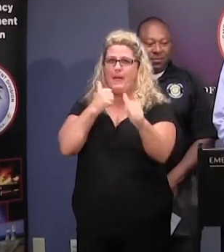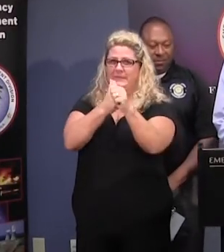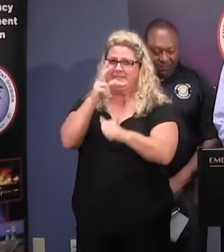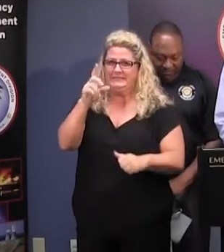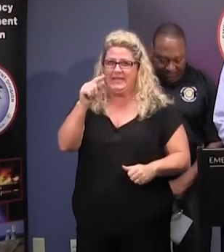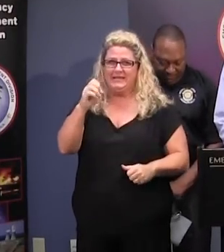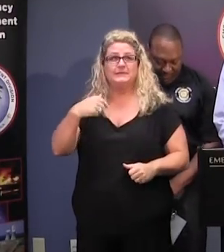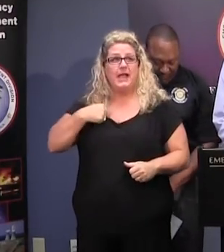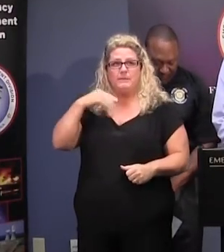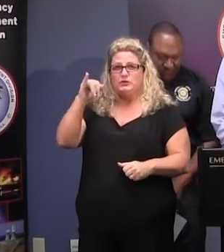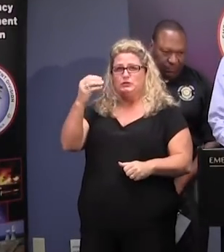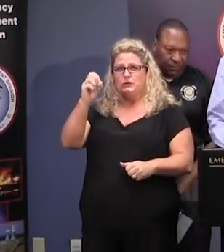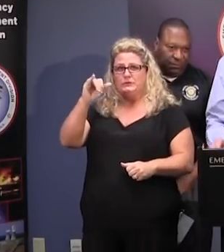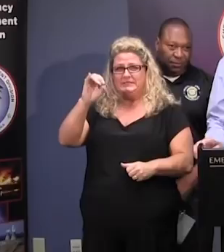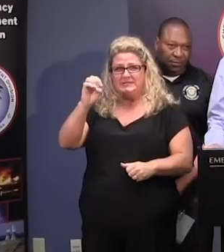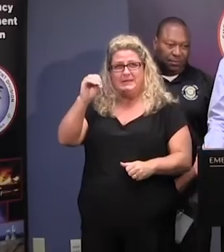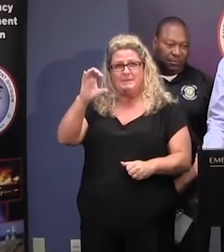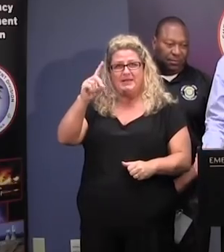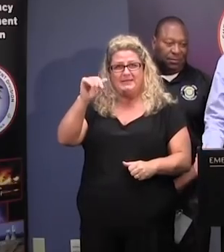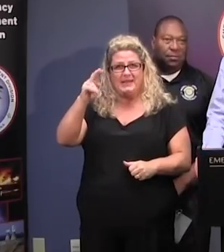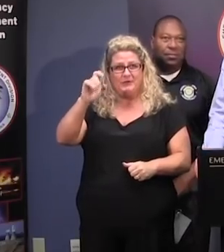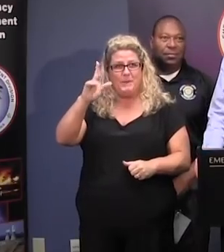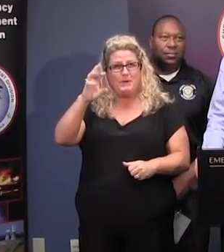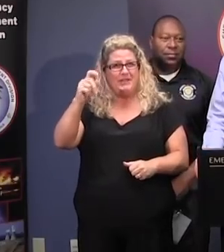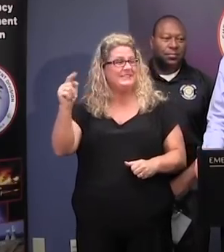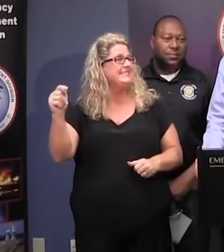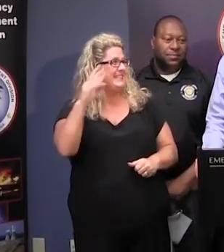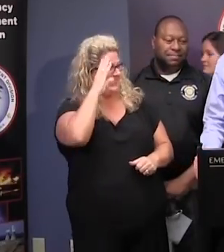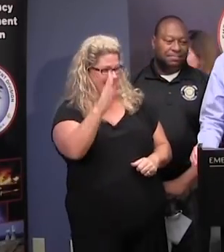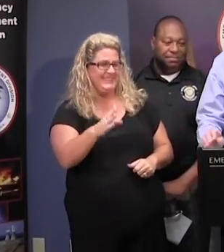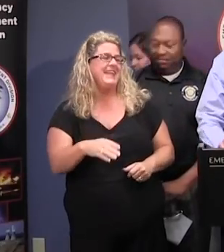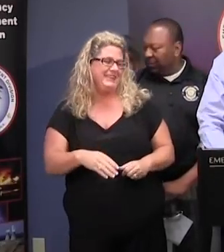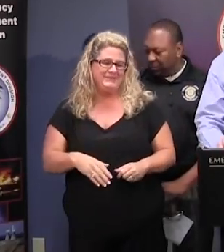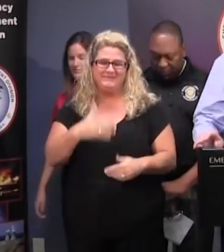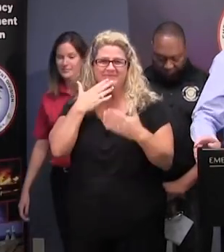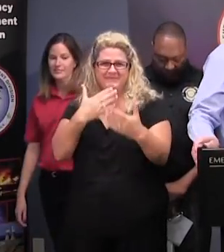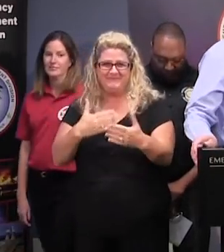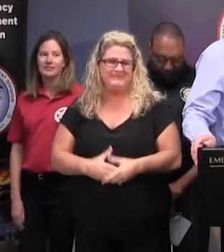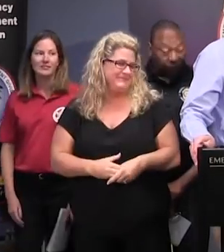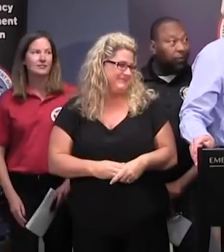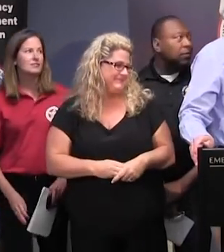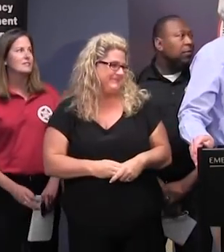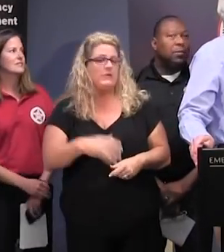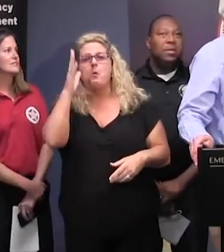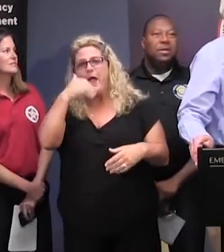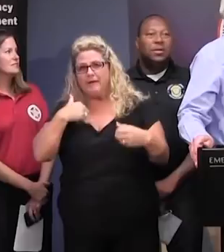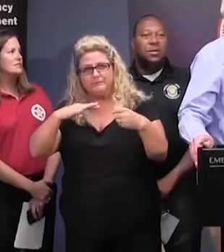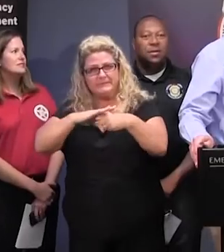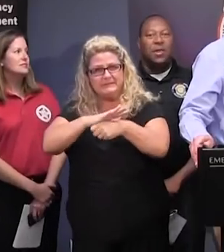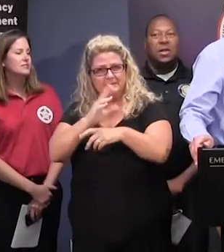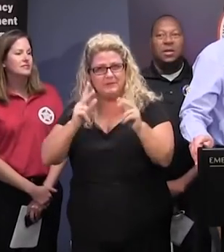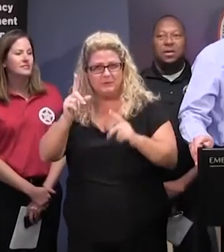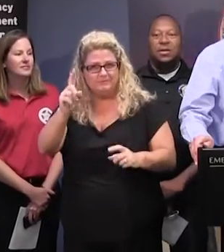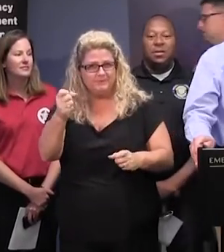This is Josie McDaniel Burkett, who is with us today. We appreciate it very much. It'll be crowded, but come on